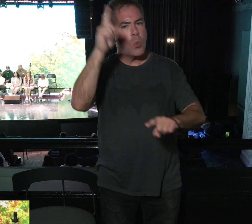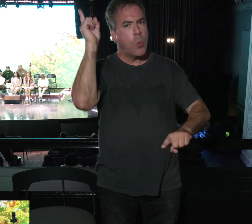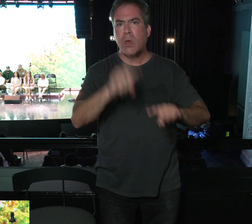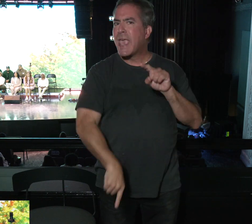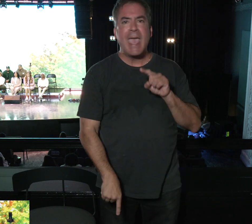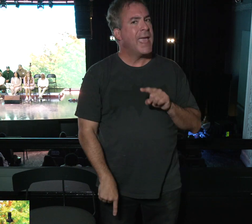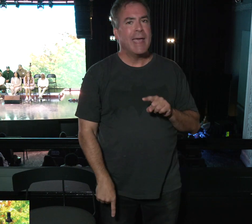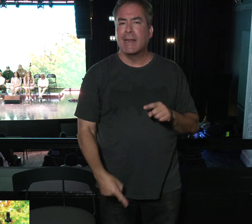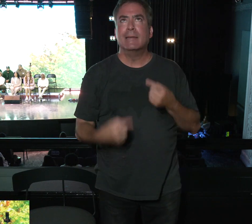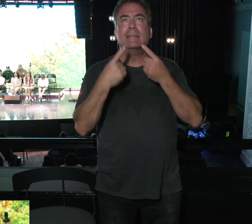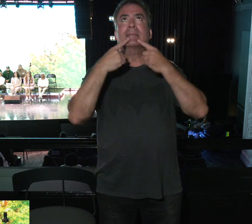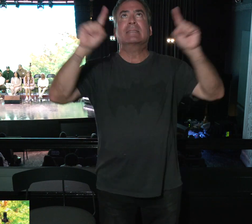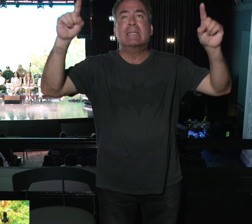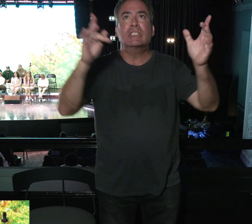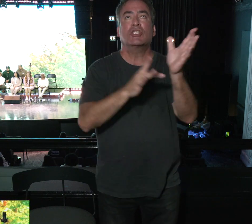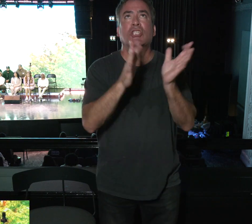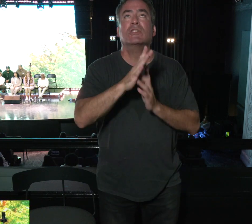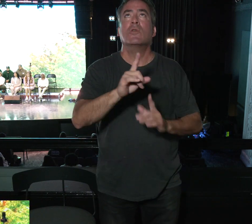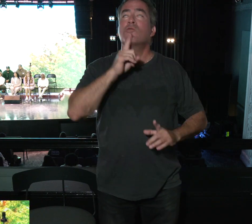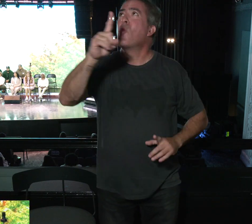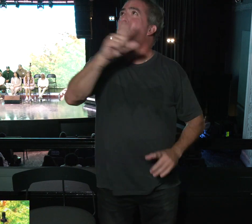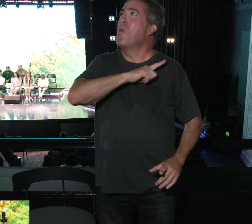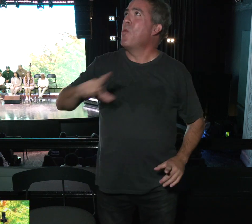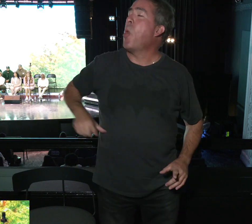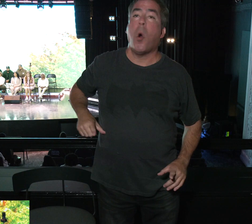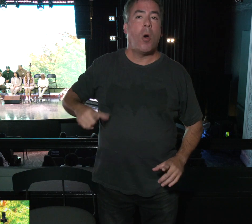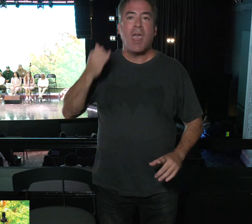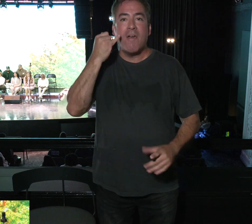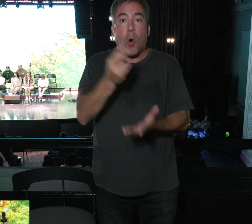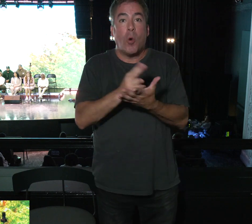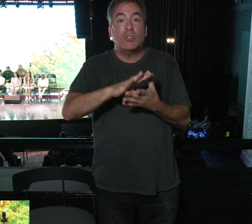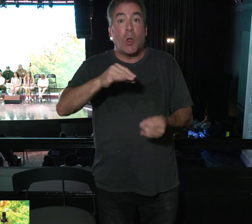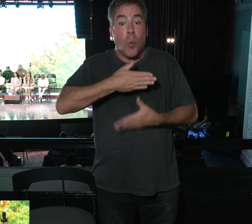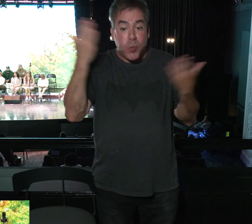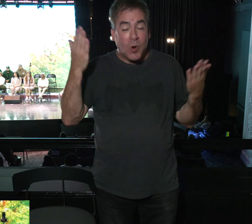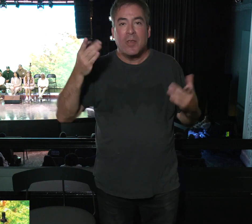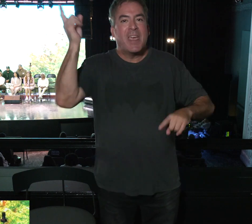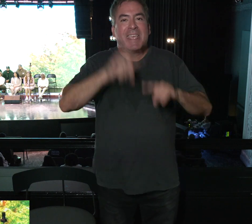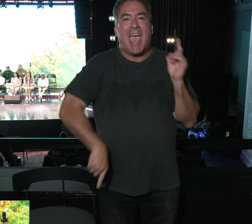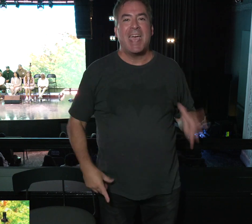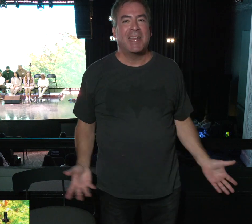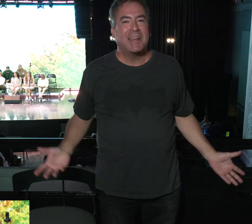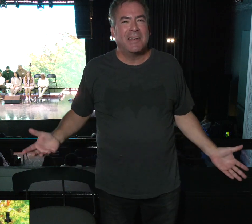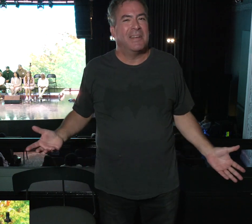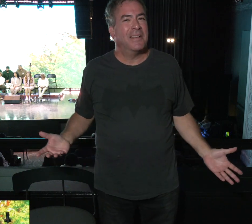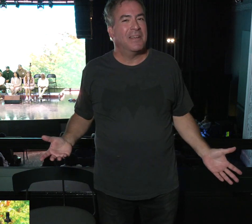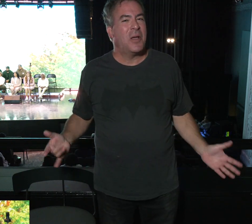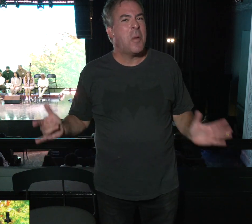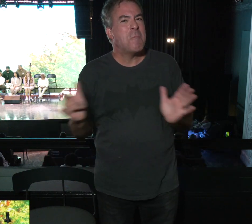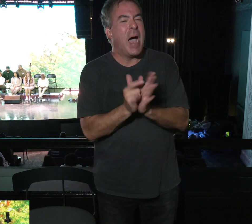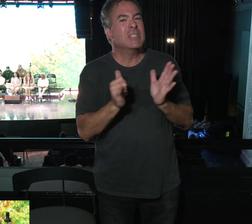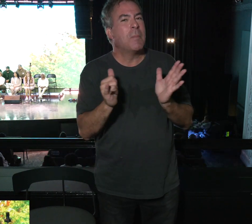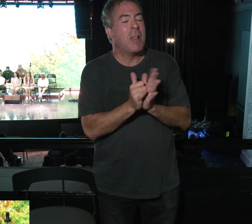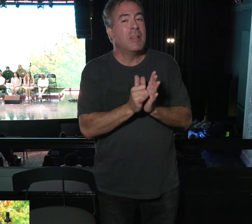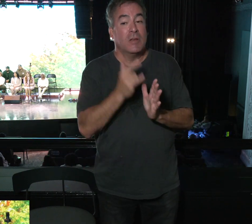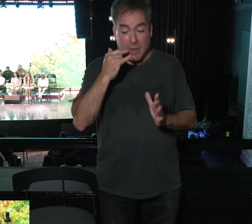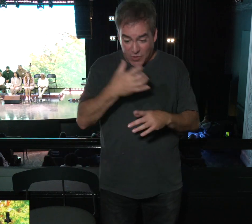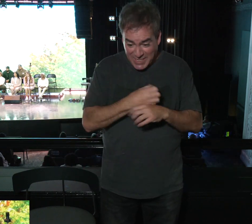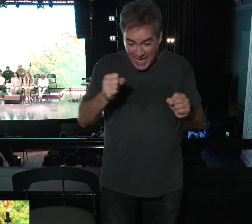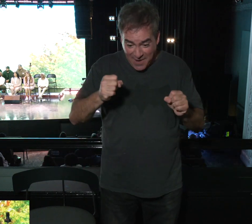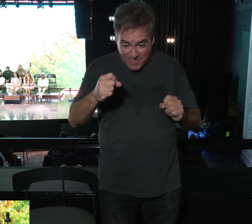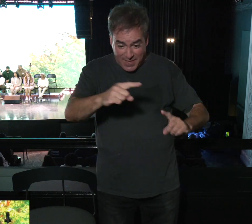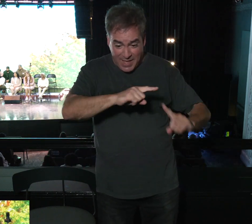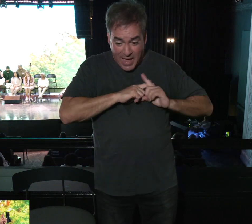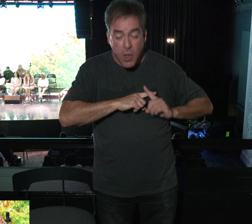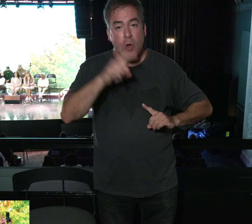be able to say that Jesus is Lord if it were not for the Holy Spirit. So in one part, it says, to be saved, you've got